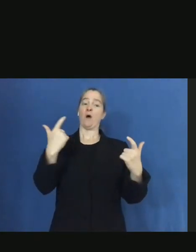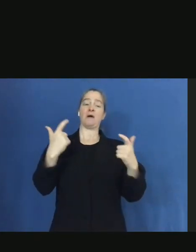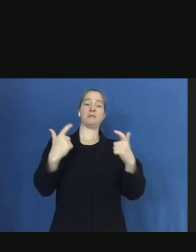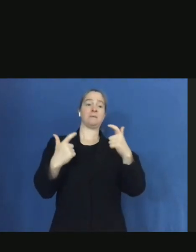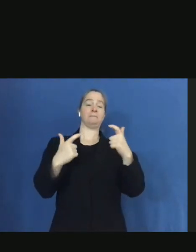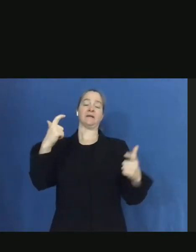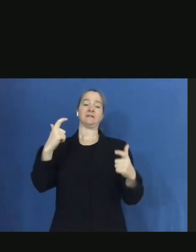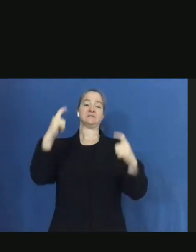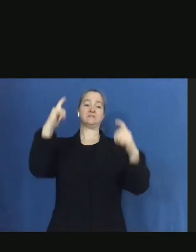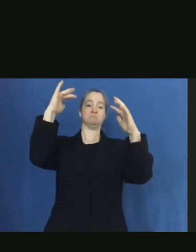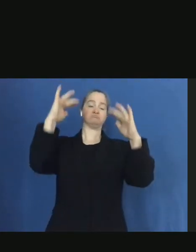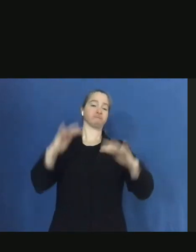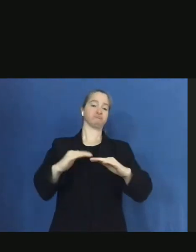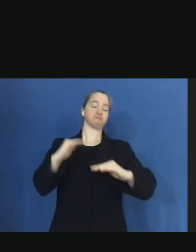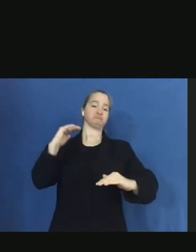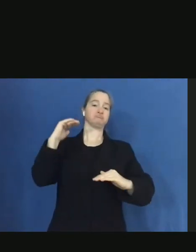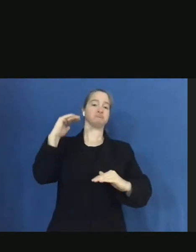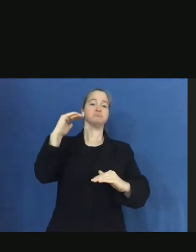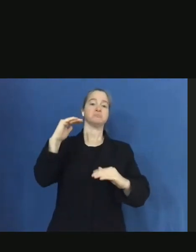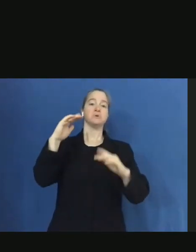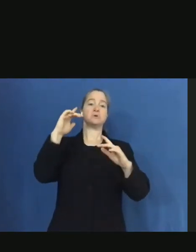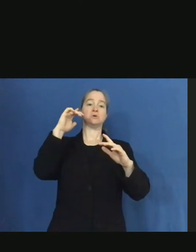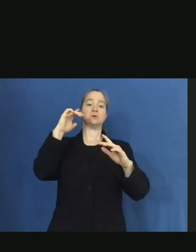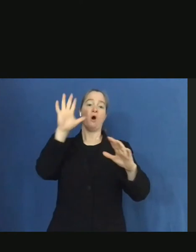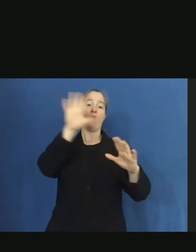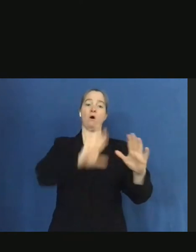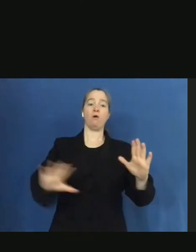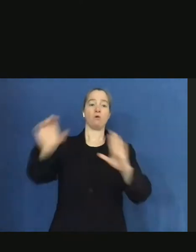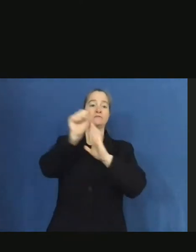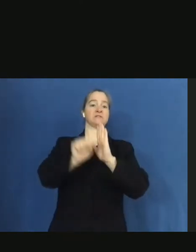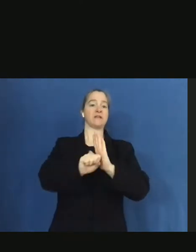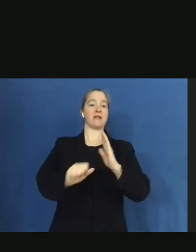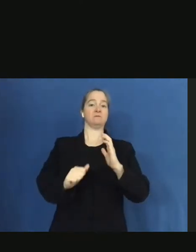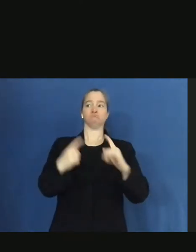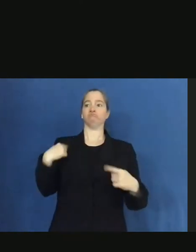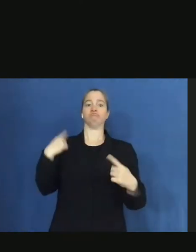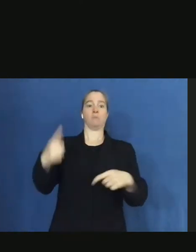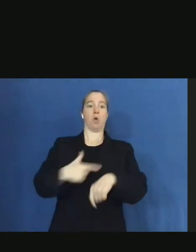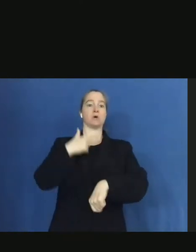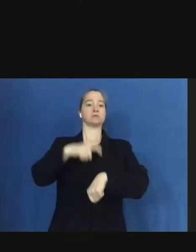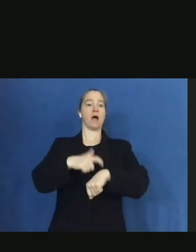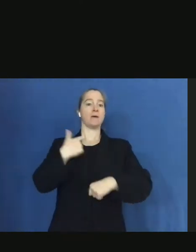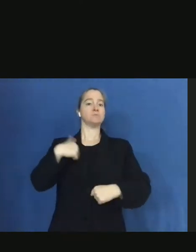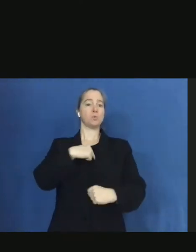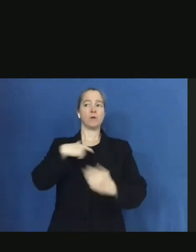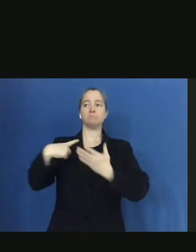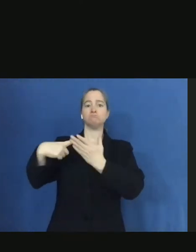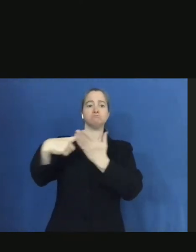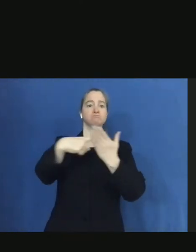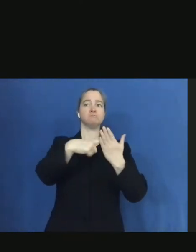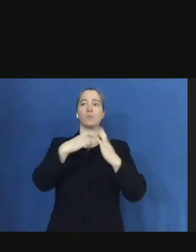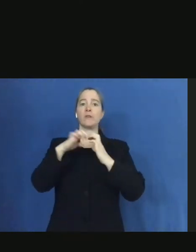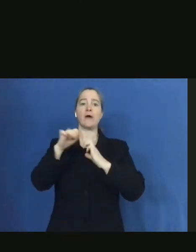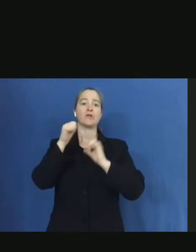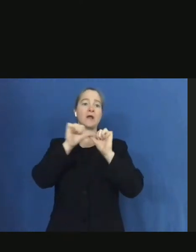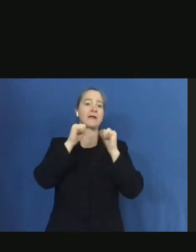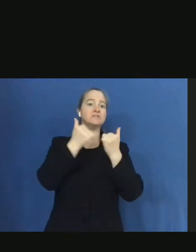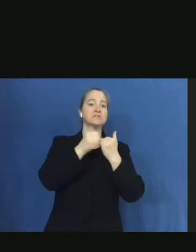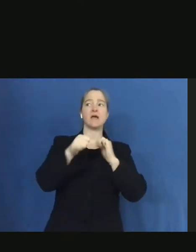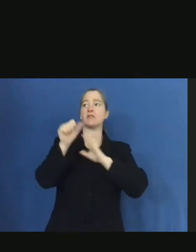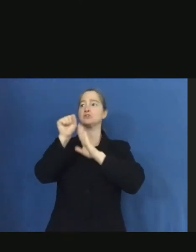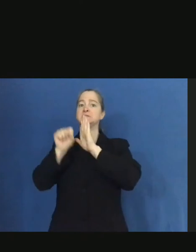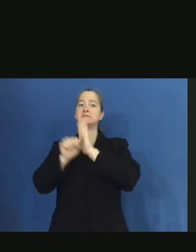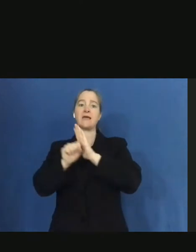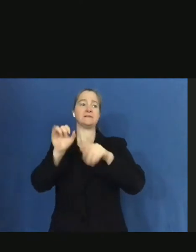a long time. So we were and remain in active communication with other agencies, other states, and our industry